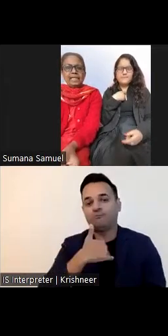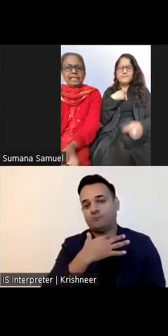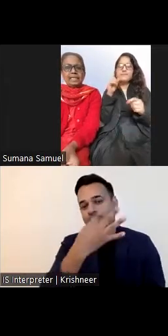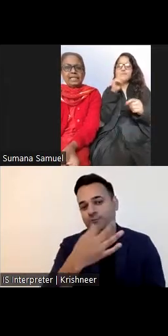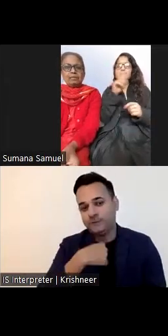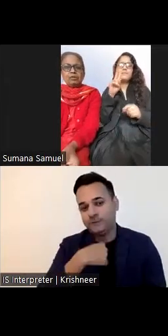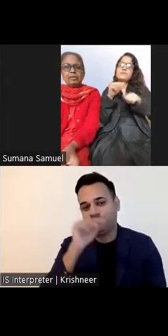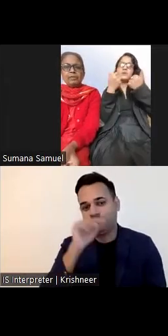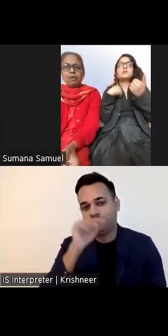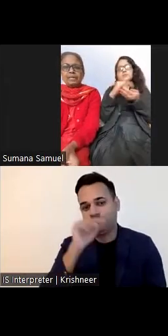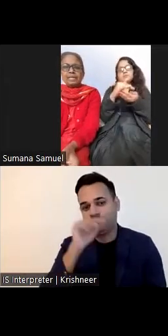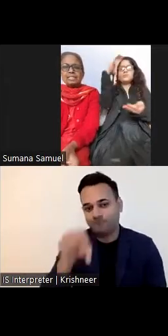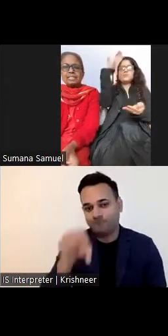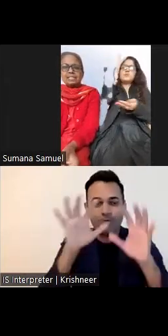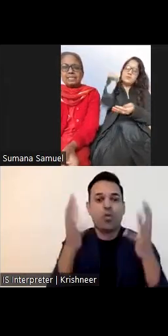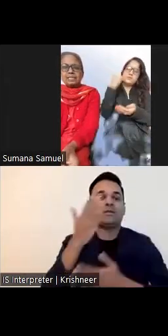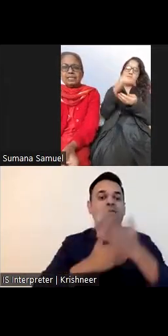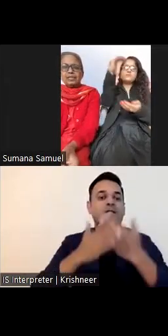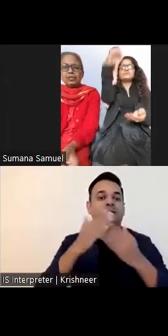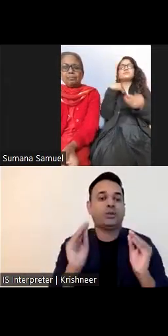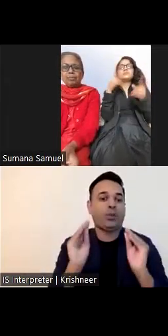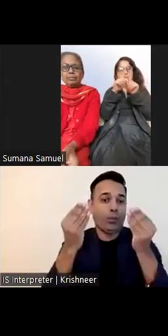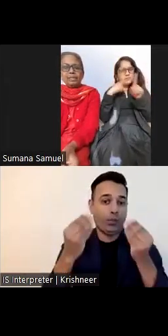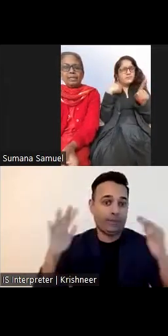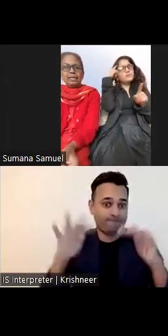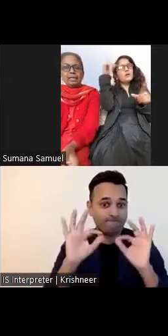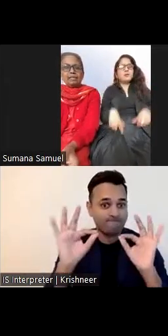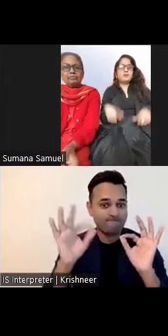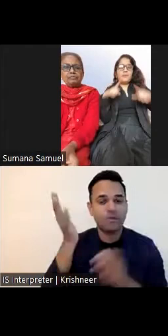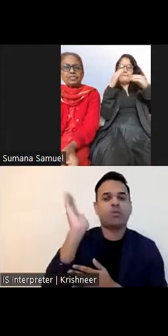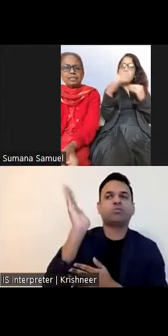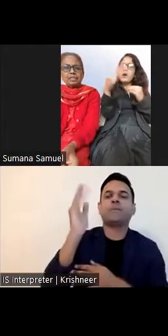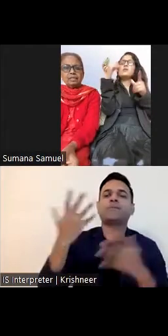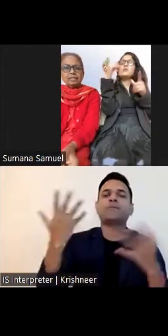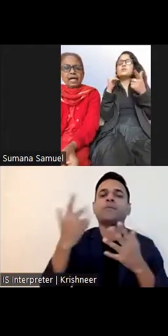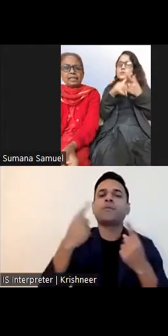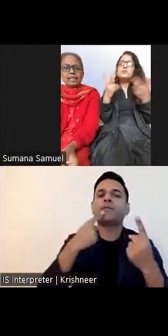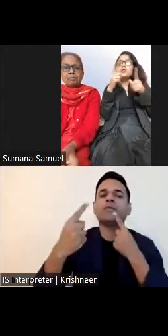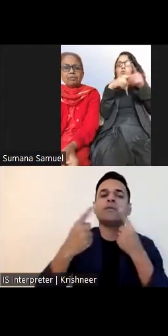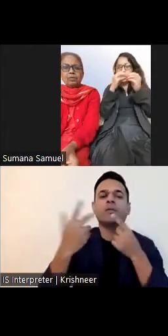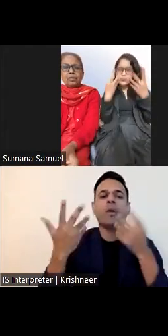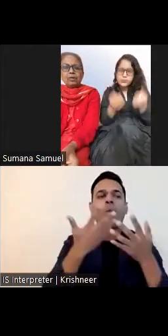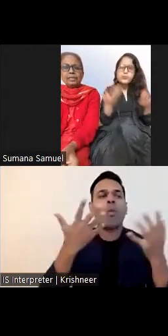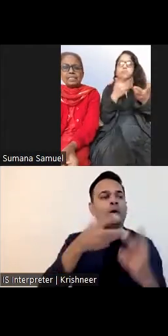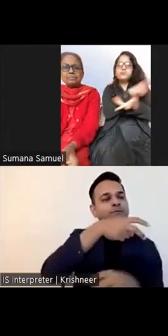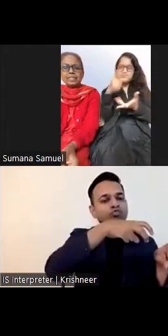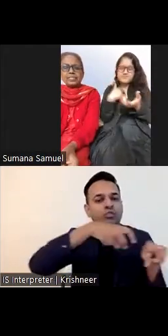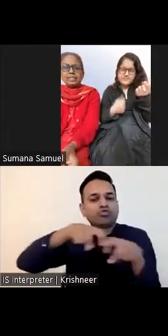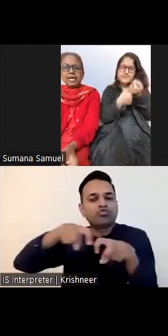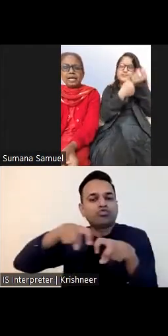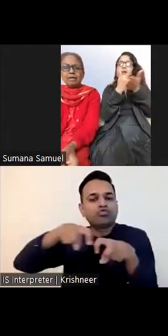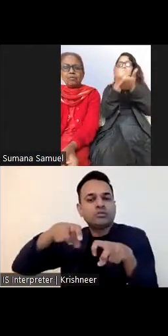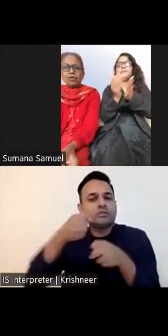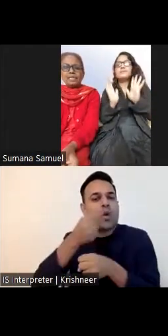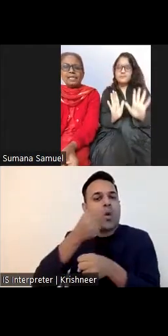When I think about my own transitioning into employment in the future, I think about all the inspiration